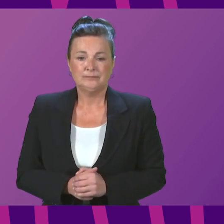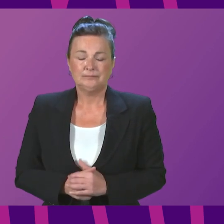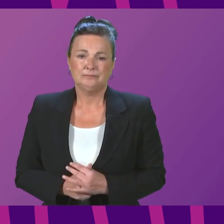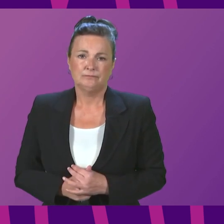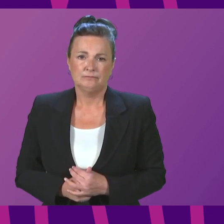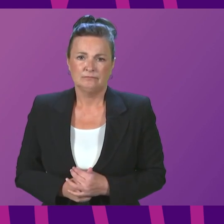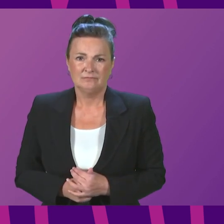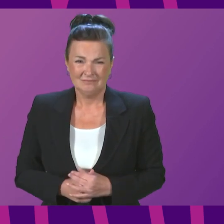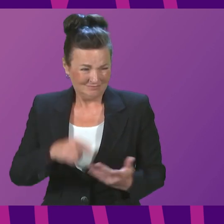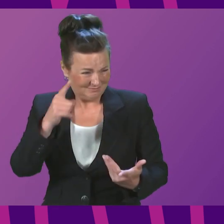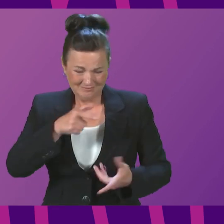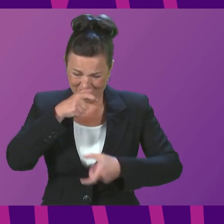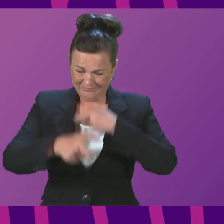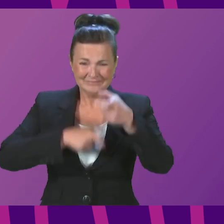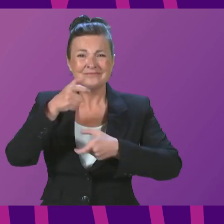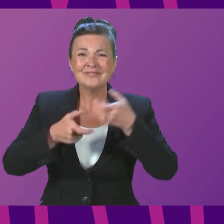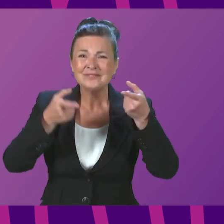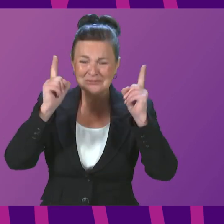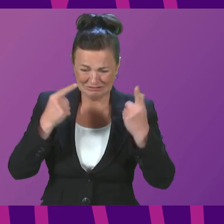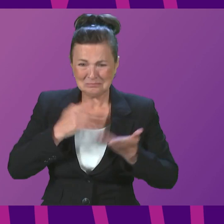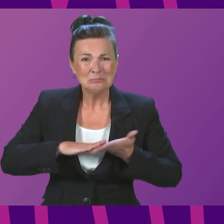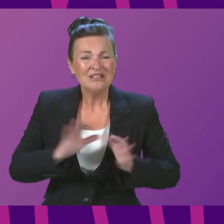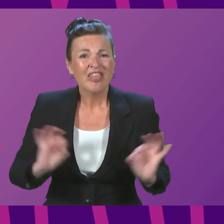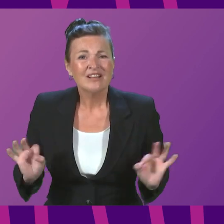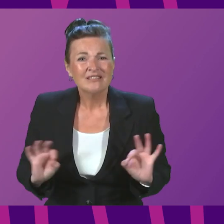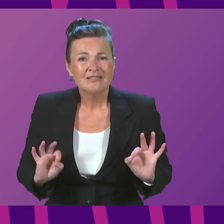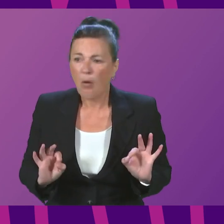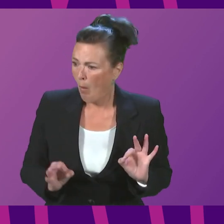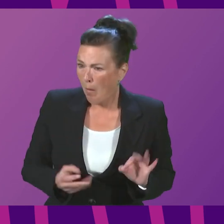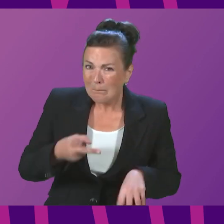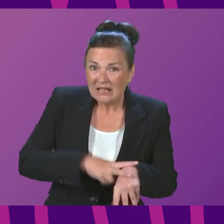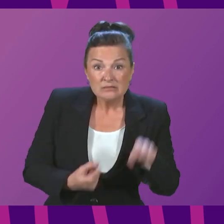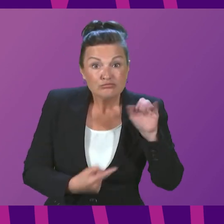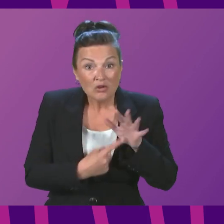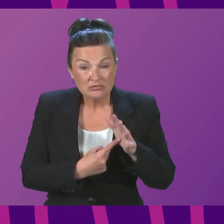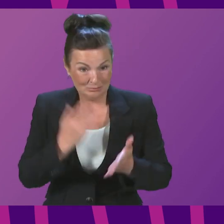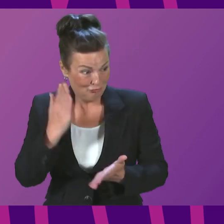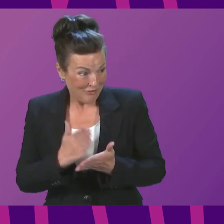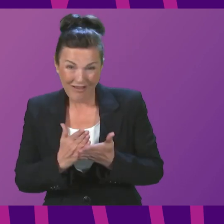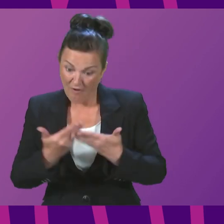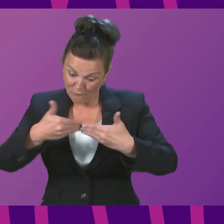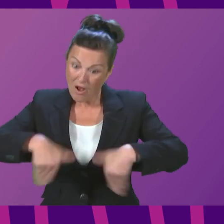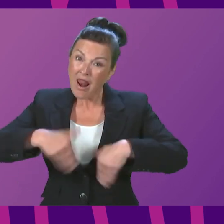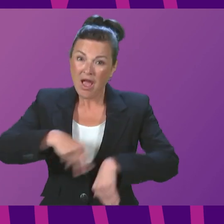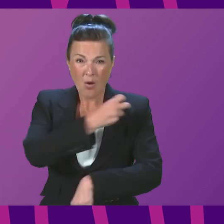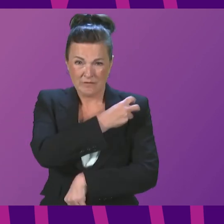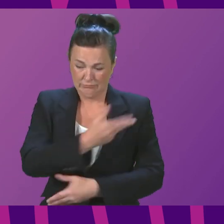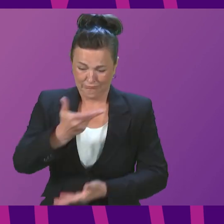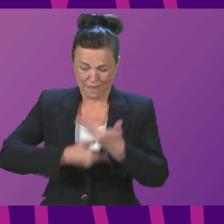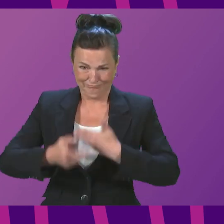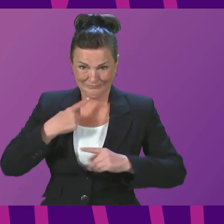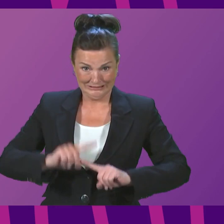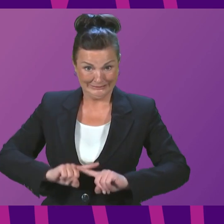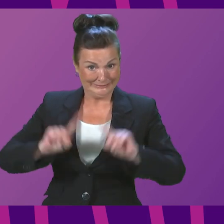They were hollow words from the First Minister, saying policing is a priority, when frontline officers are telling a very different story.